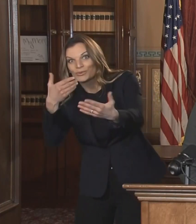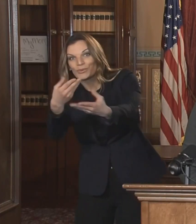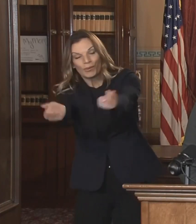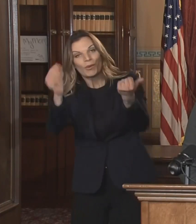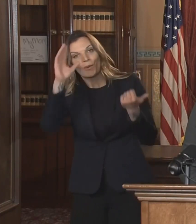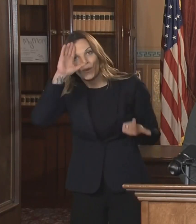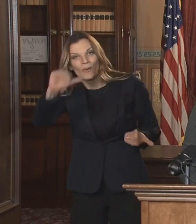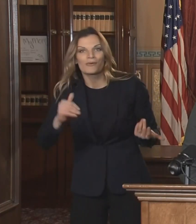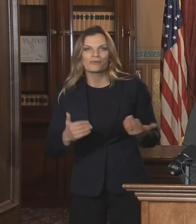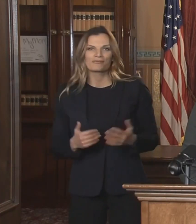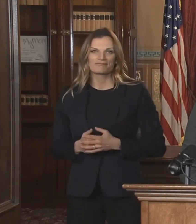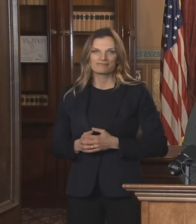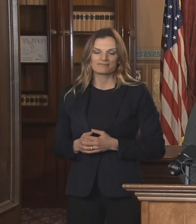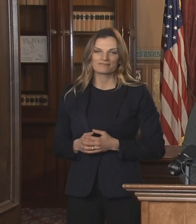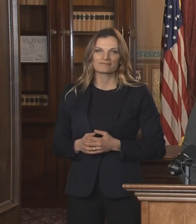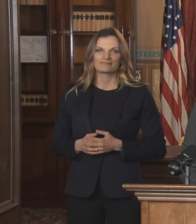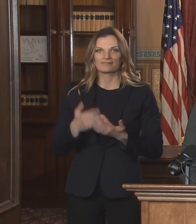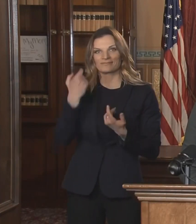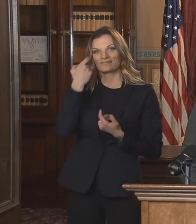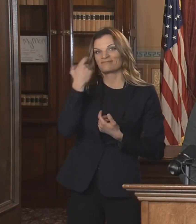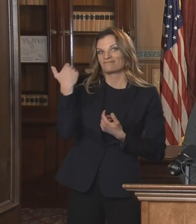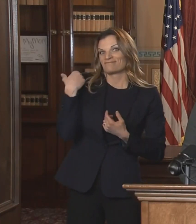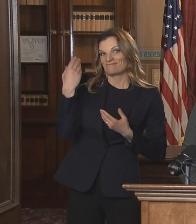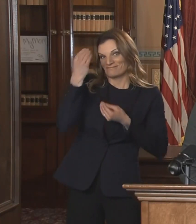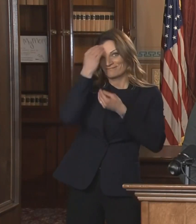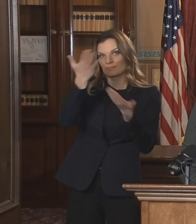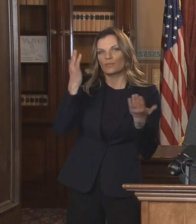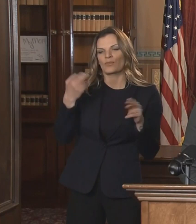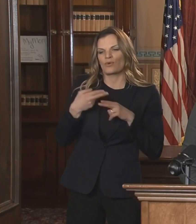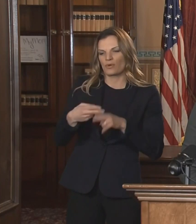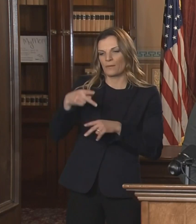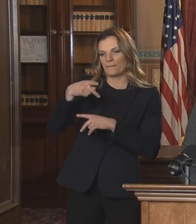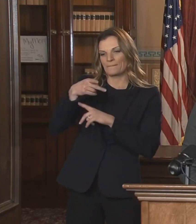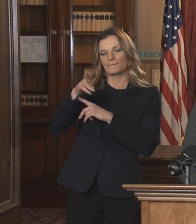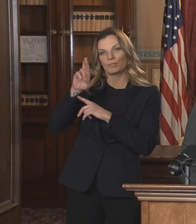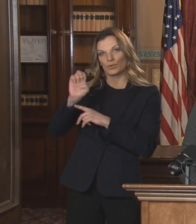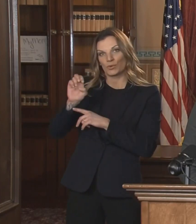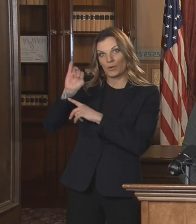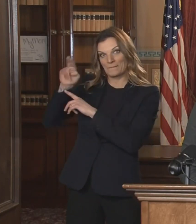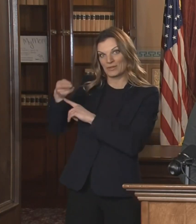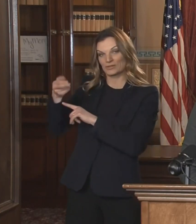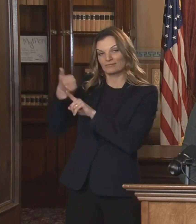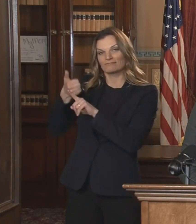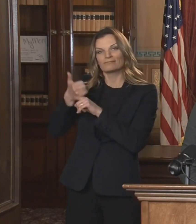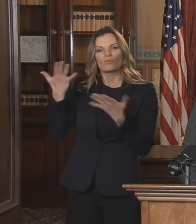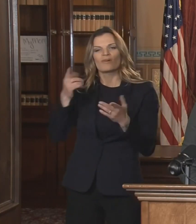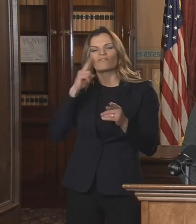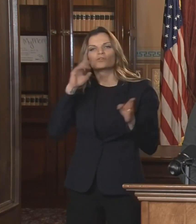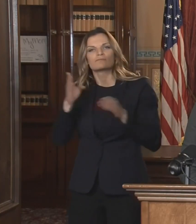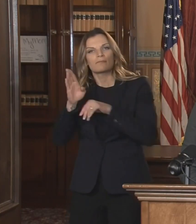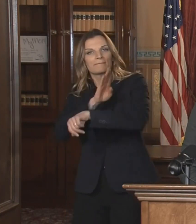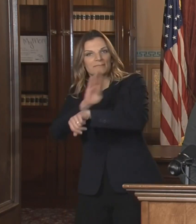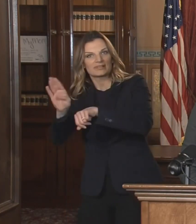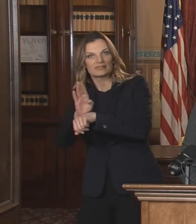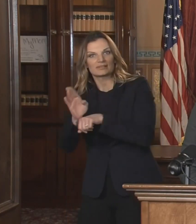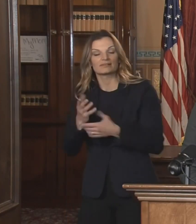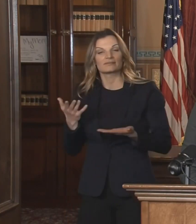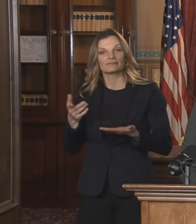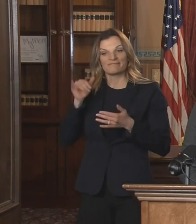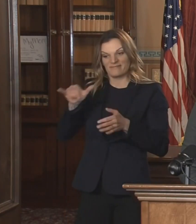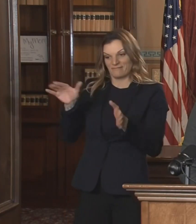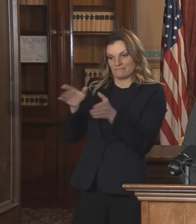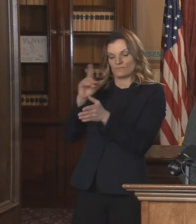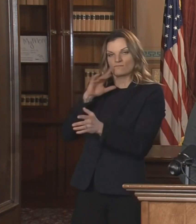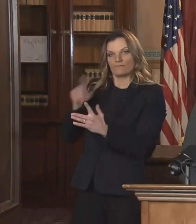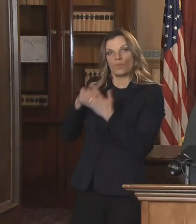my administration announced the Pure Michigan Small Business Relief Initiative. This program will put $10 million of